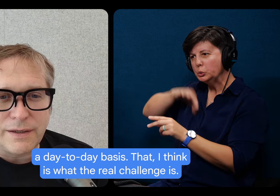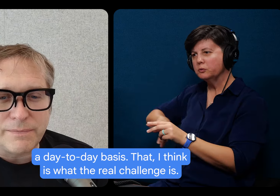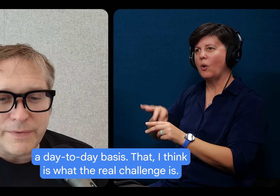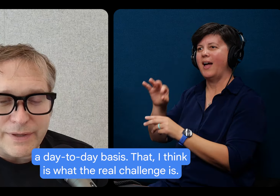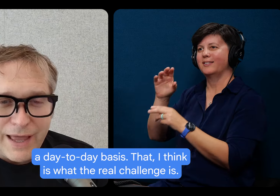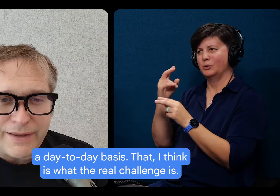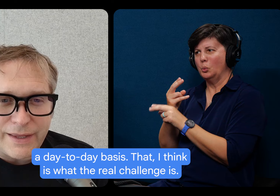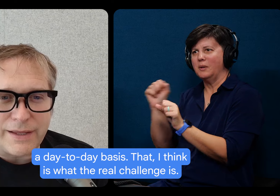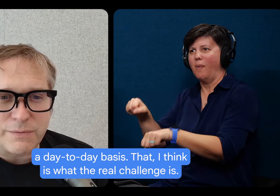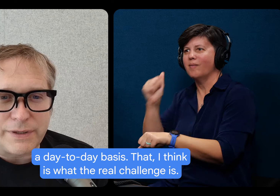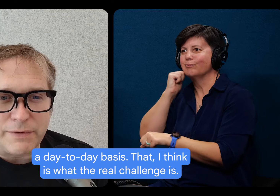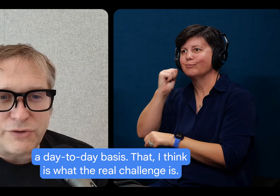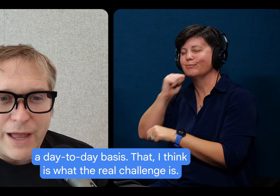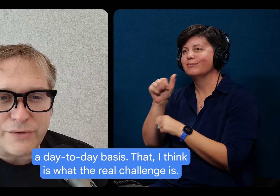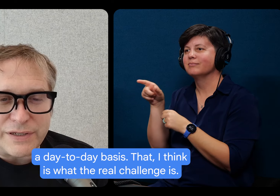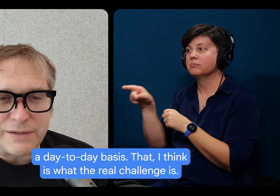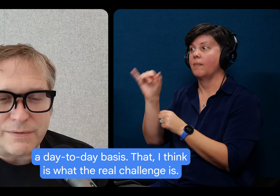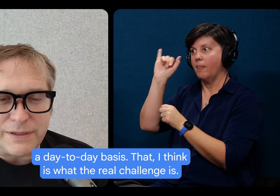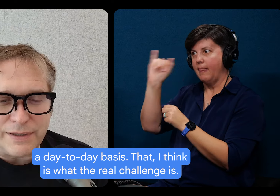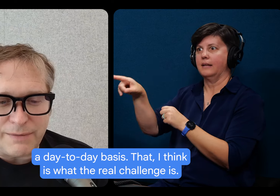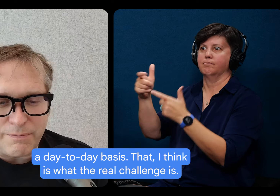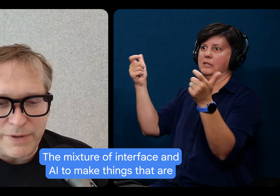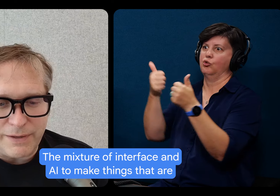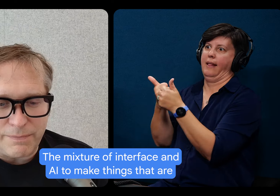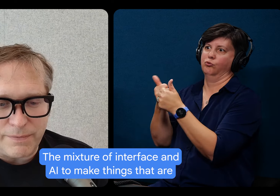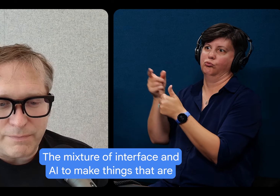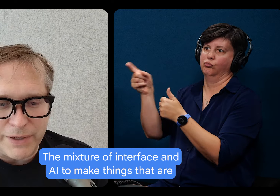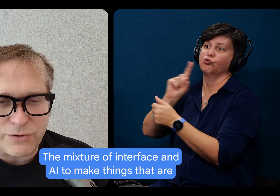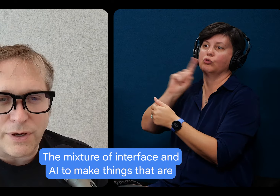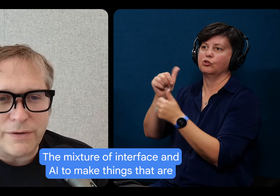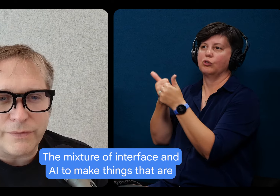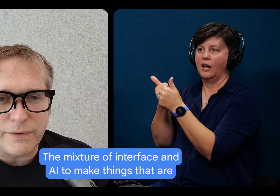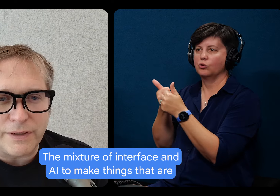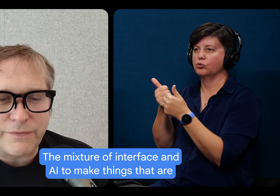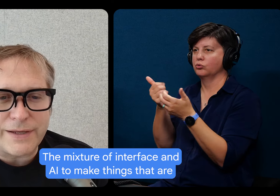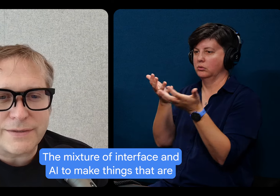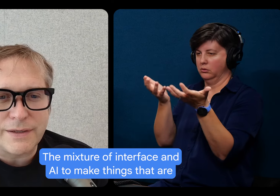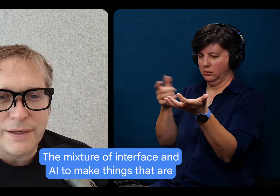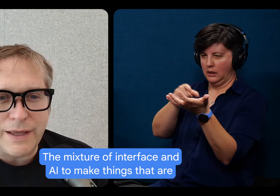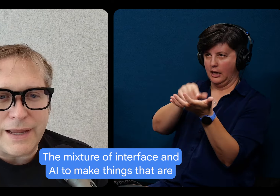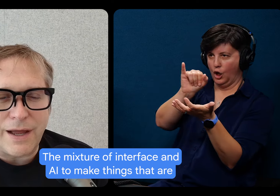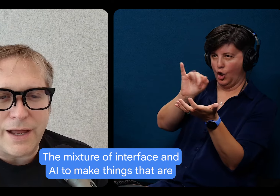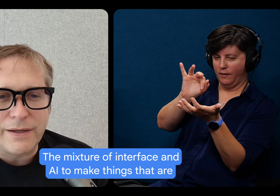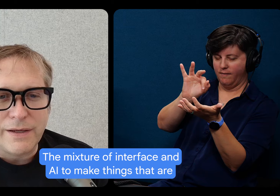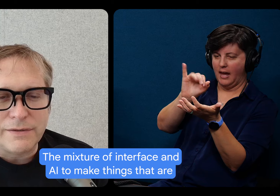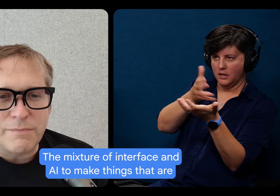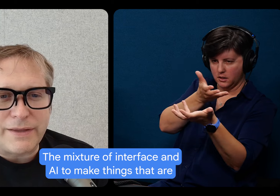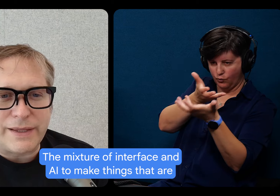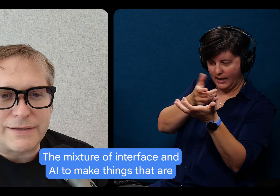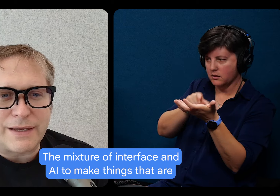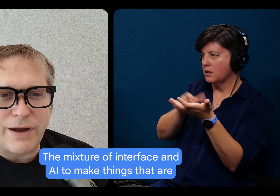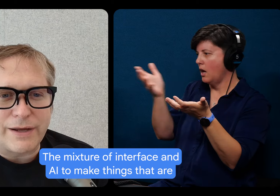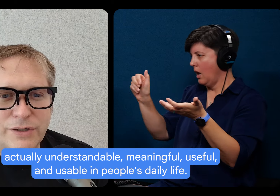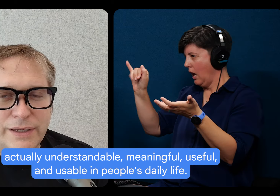Um, that I think is what the real challenge is the, the, the, mixture of interface and AI to